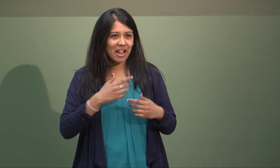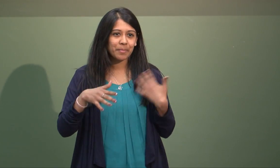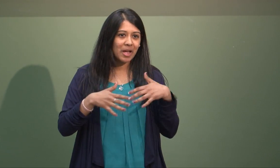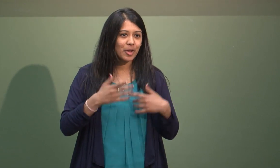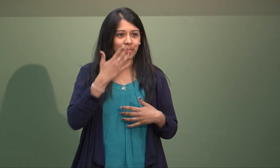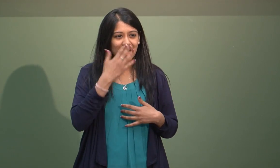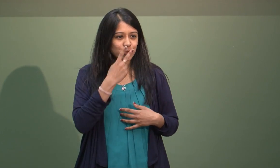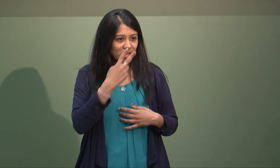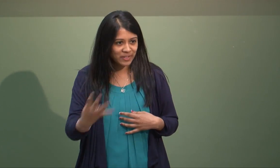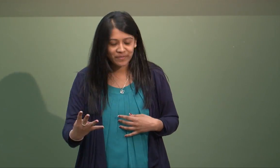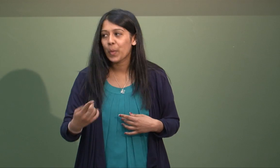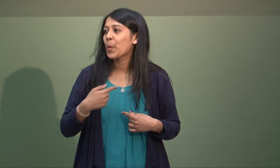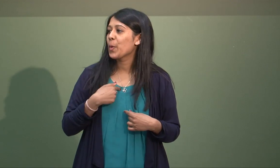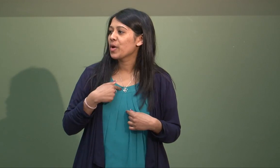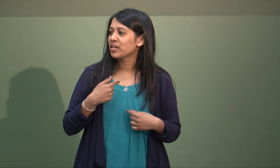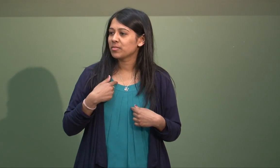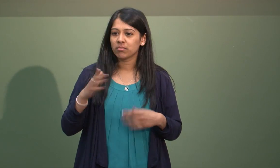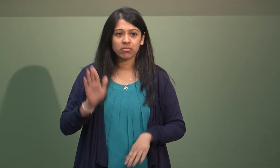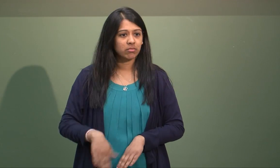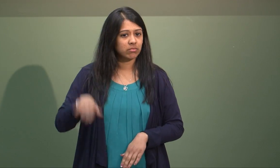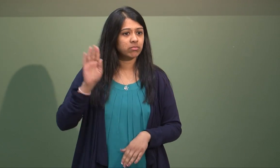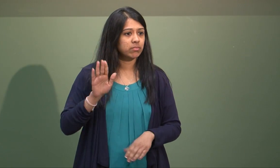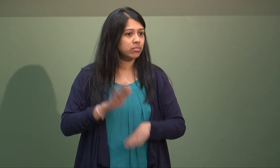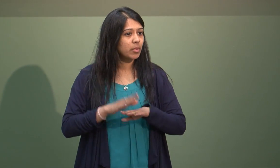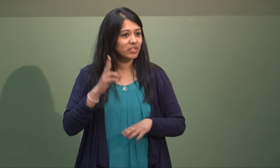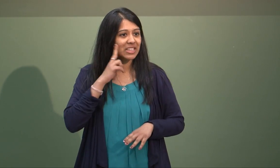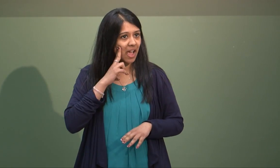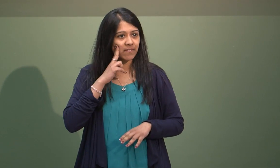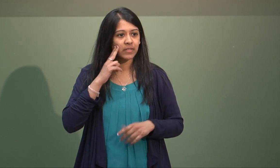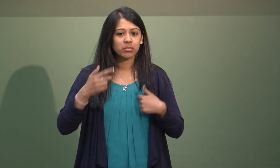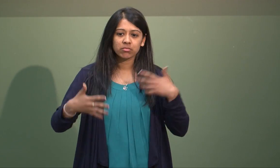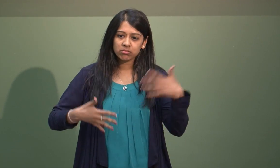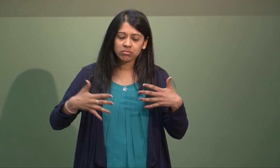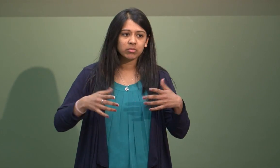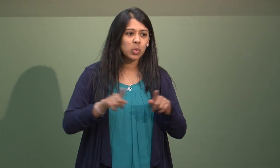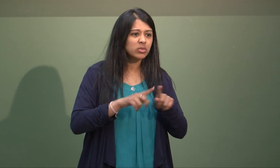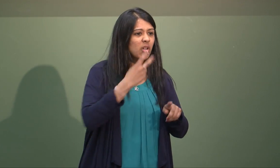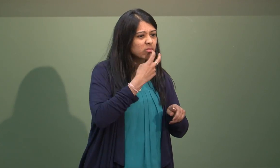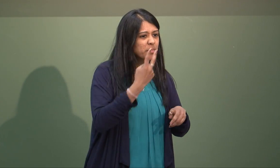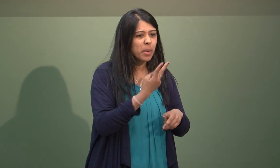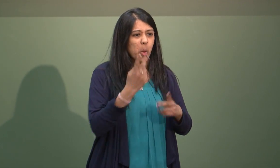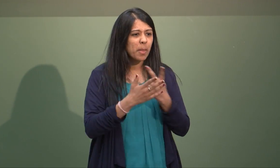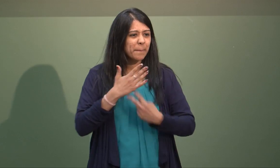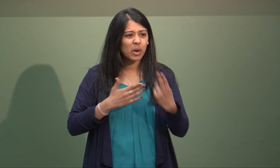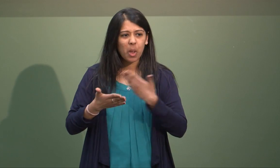to tell you a little bit about myself. I'm 24 years old and I'm profoundly deaf and I grew up deaf